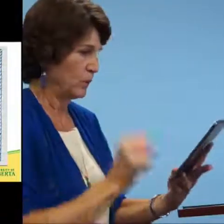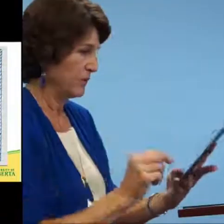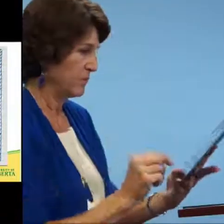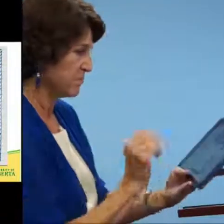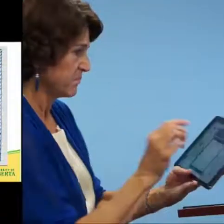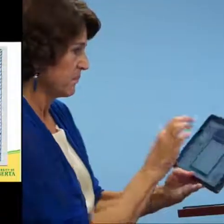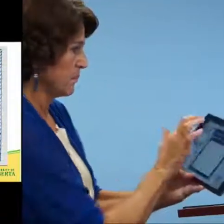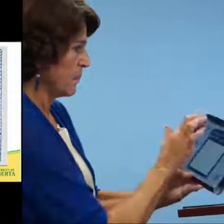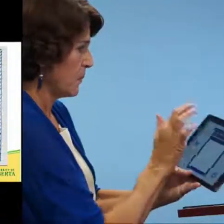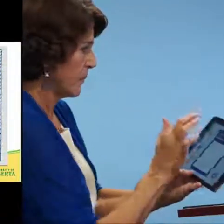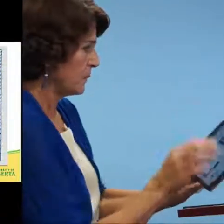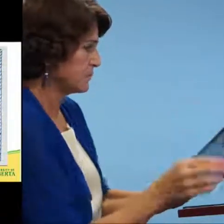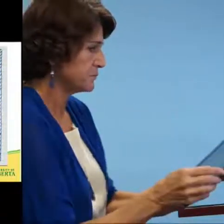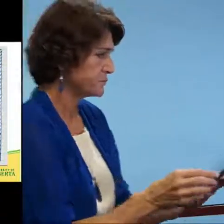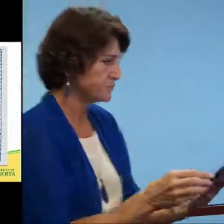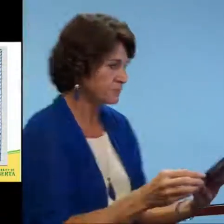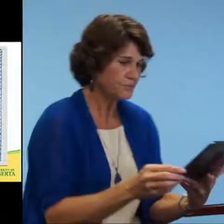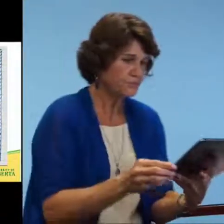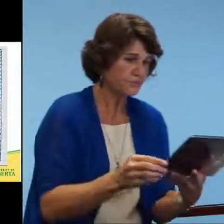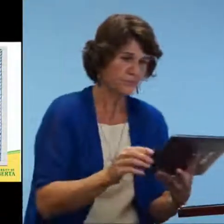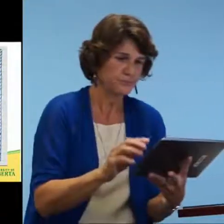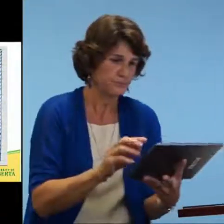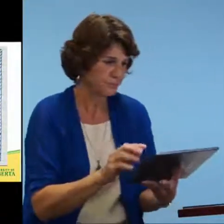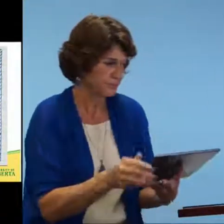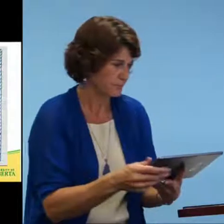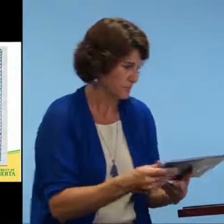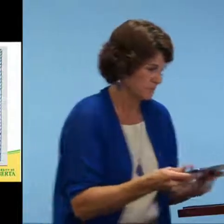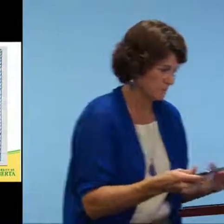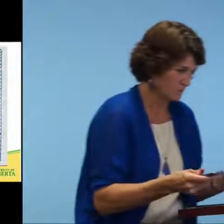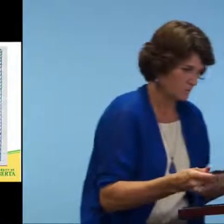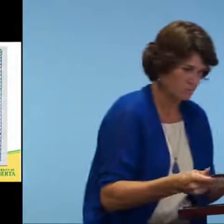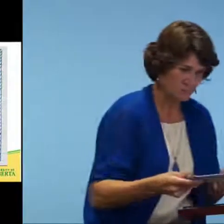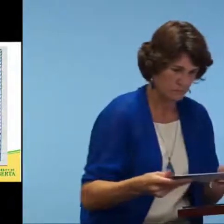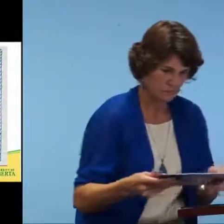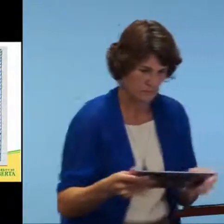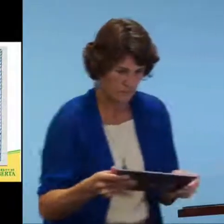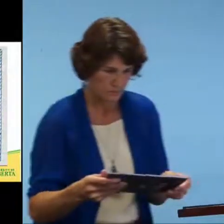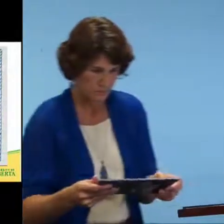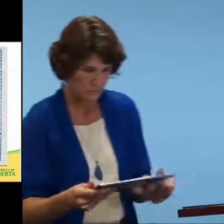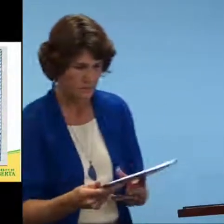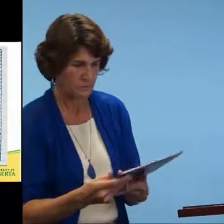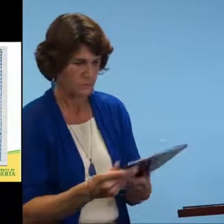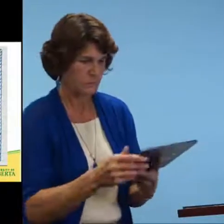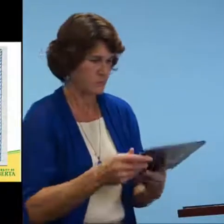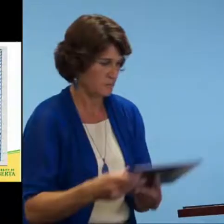So it's a very interactive tool. And the child can participate by incorporating the words that they use.